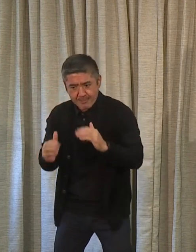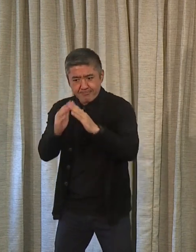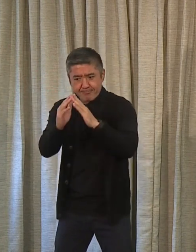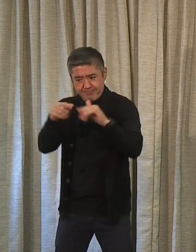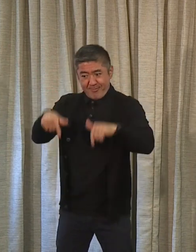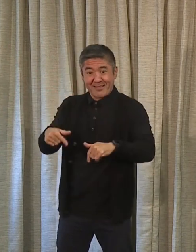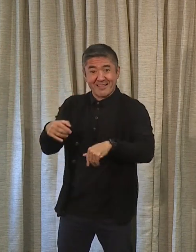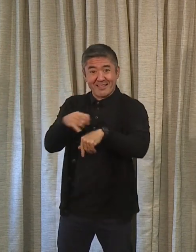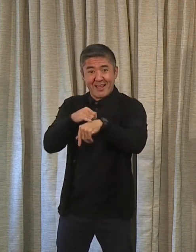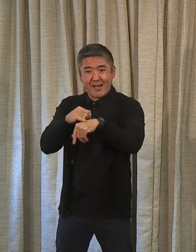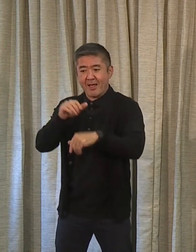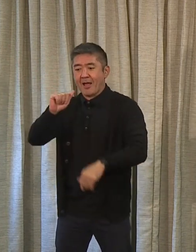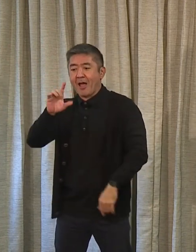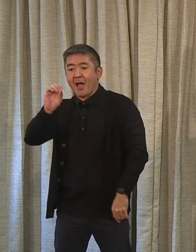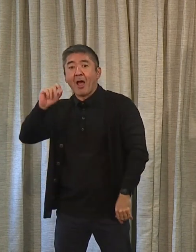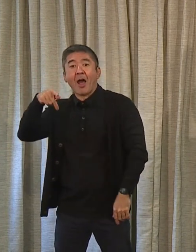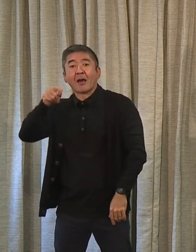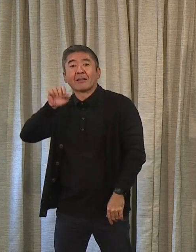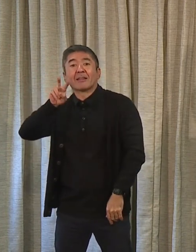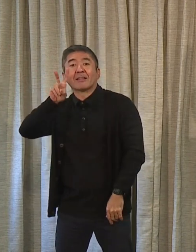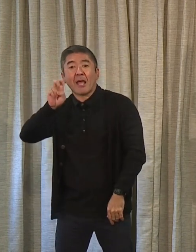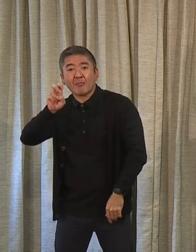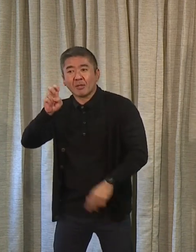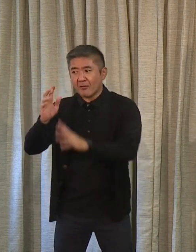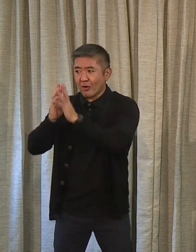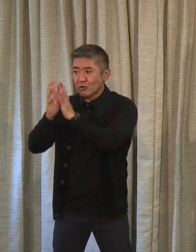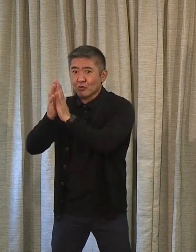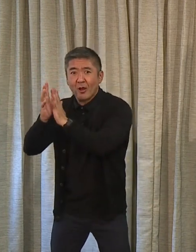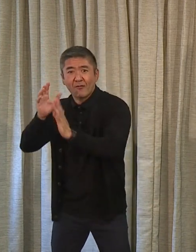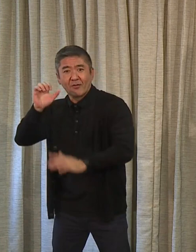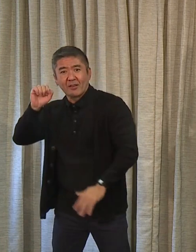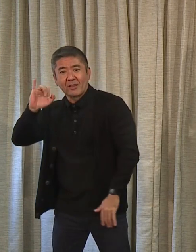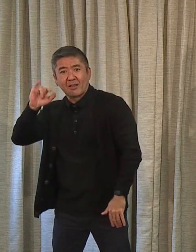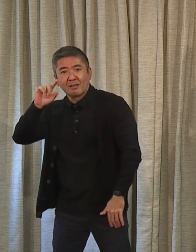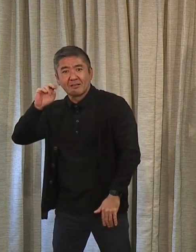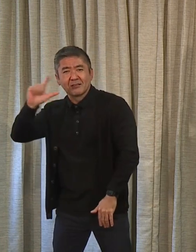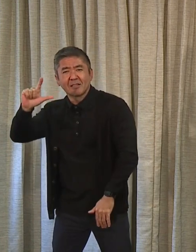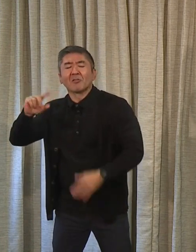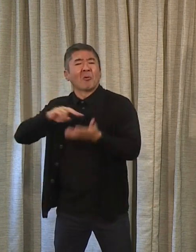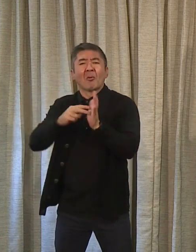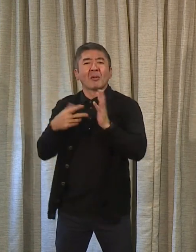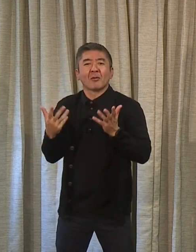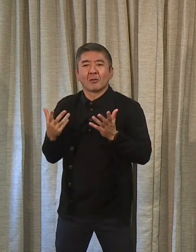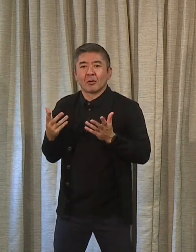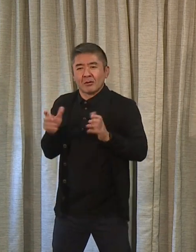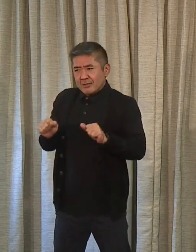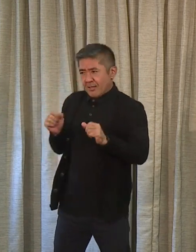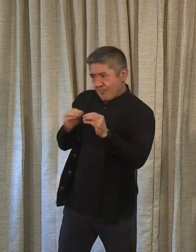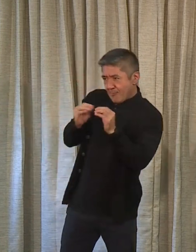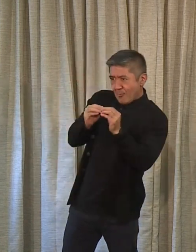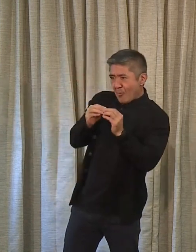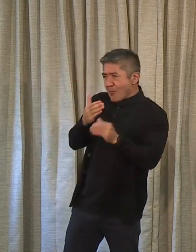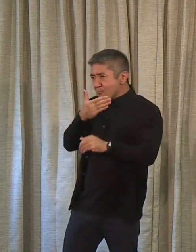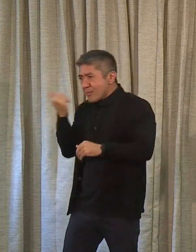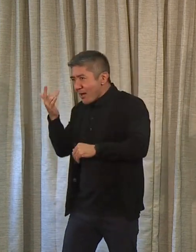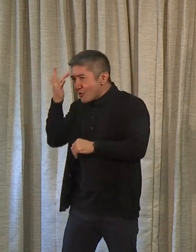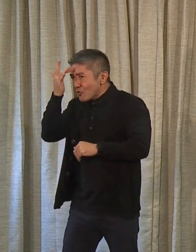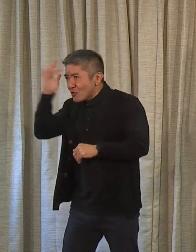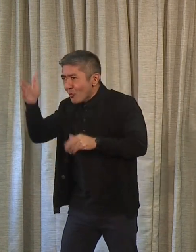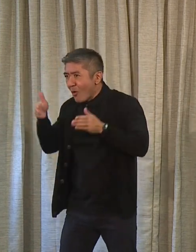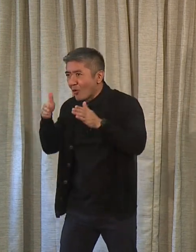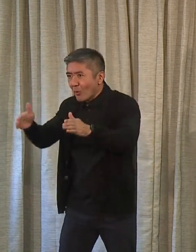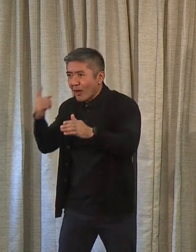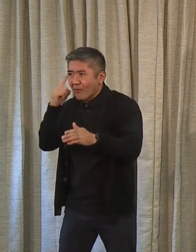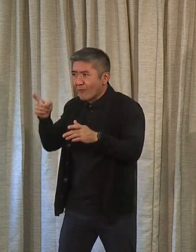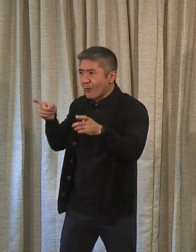something called adaptive traffic signals, which mean that we can just do a better job of synchronizing traffic signals